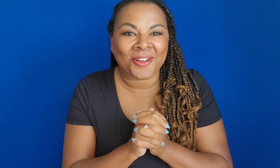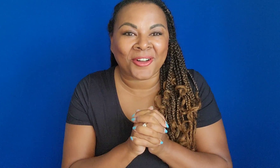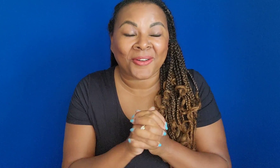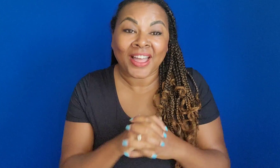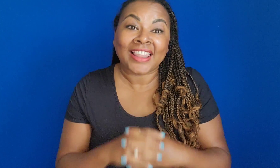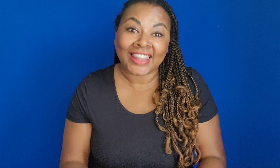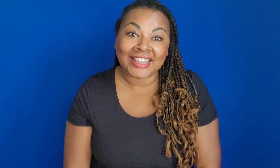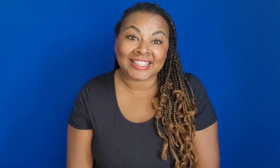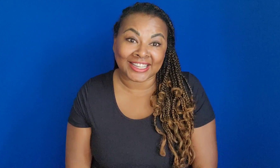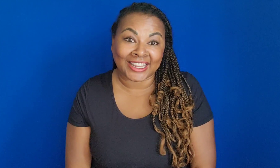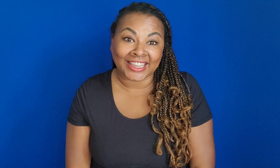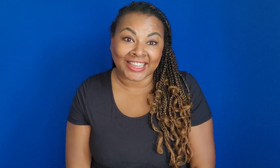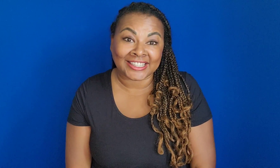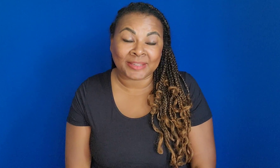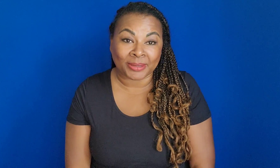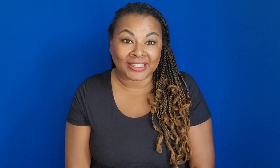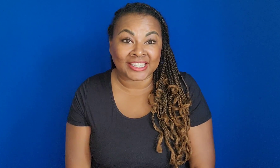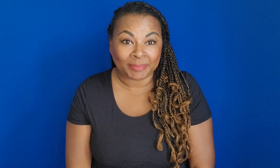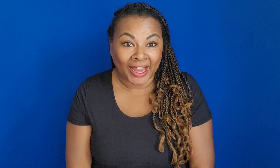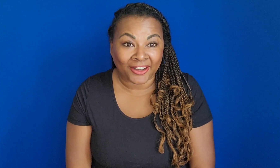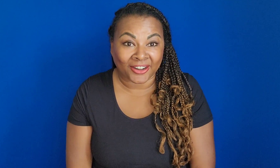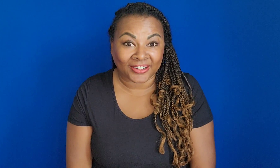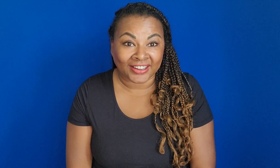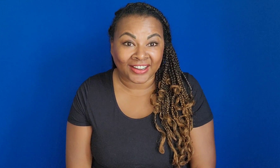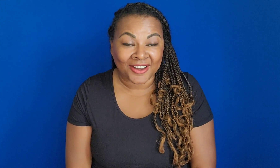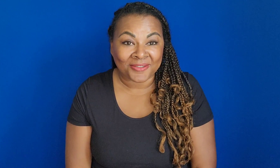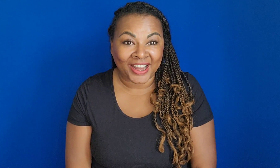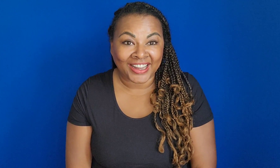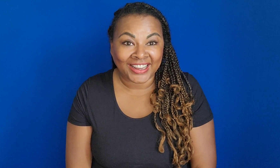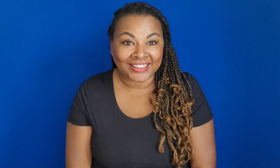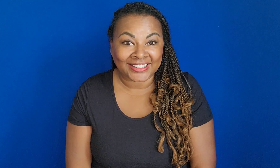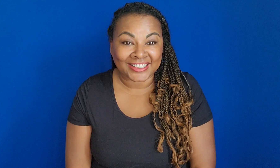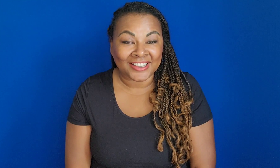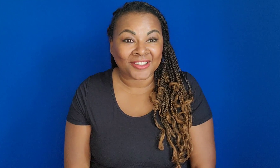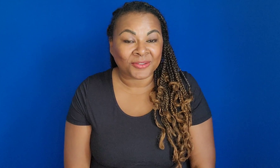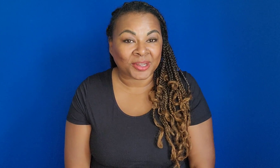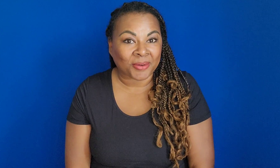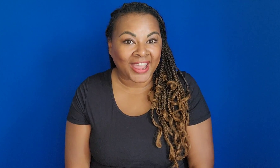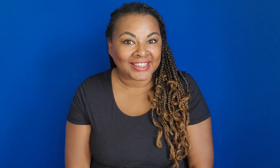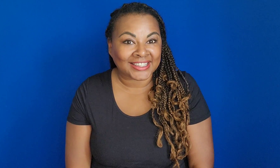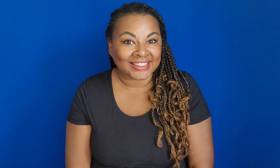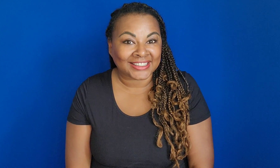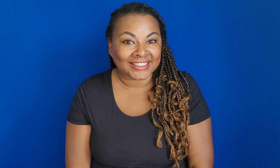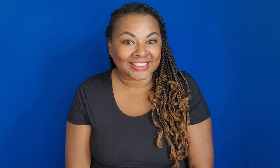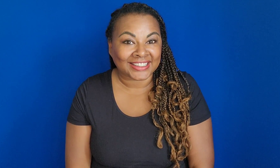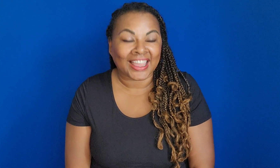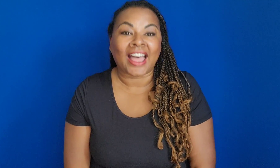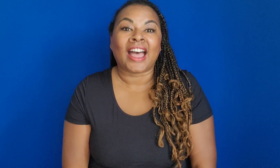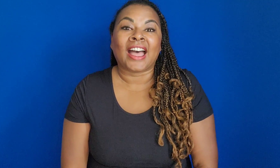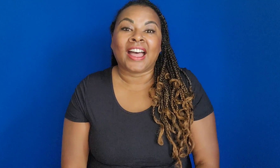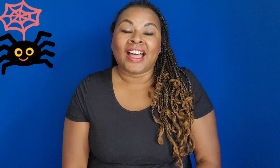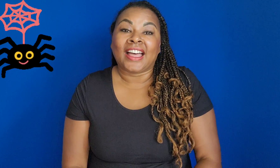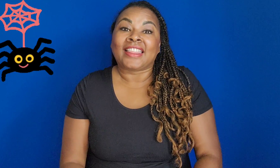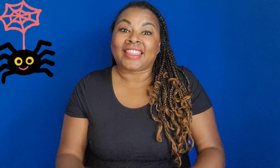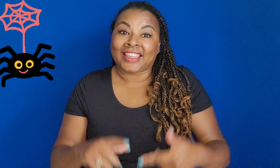let's sing itty bitty spider ready was it press the